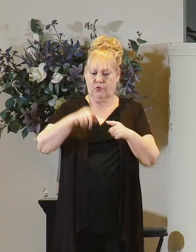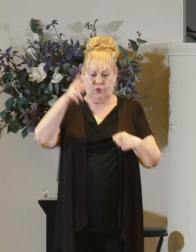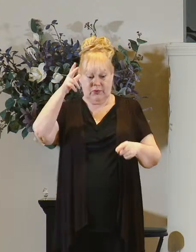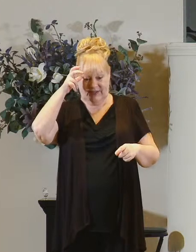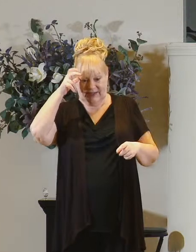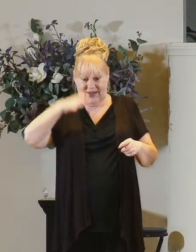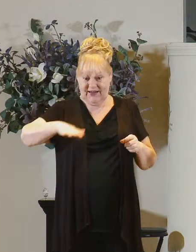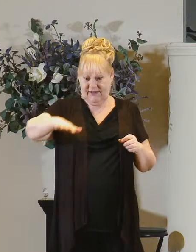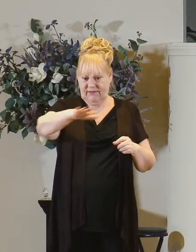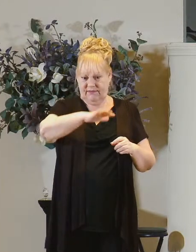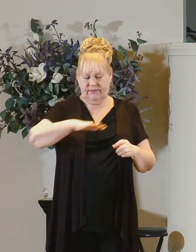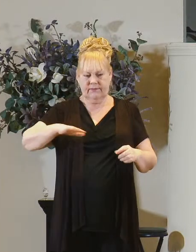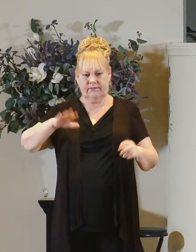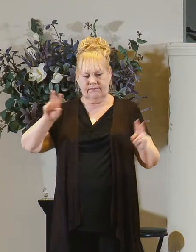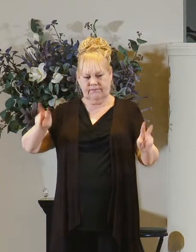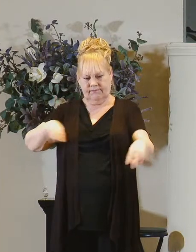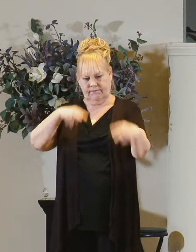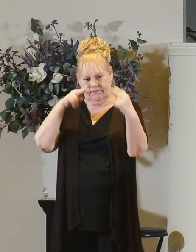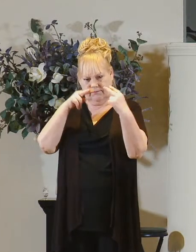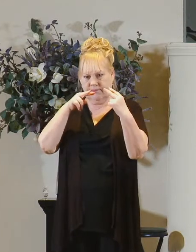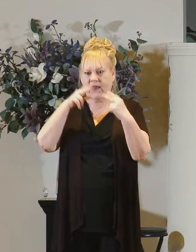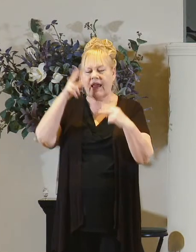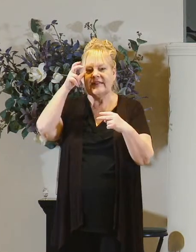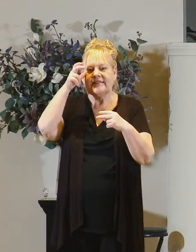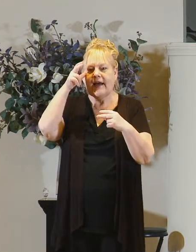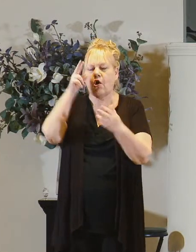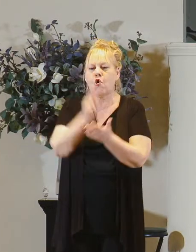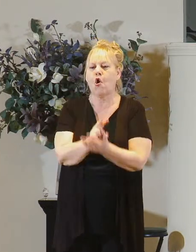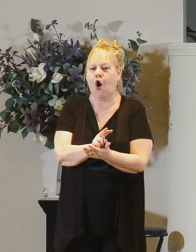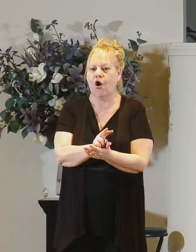and met him head on and satan lost